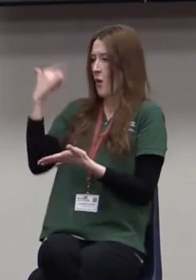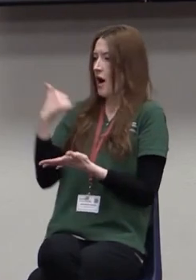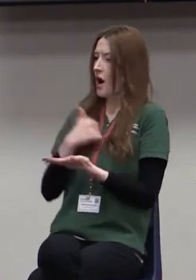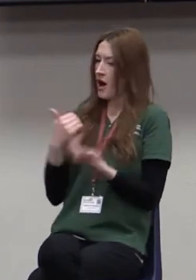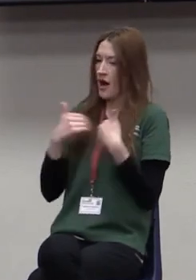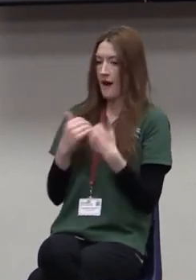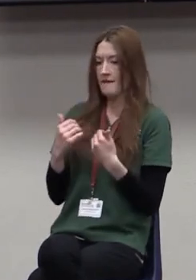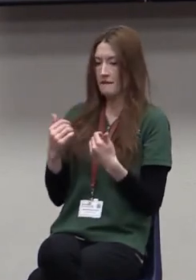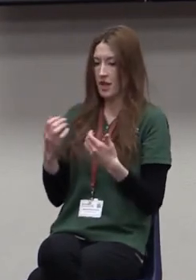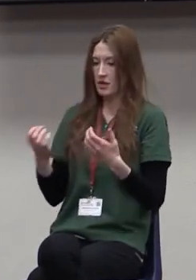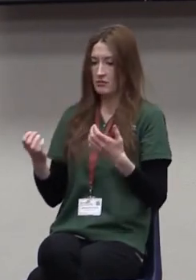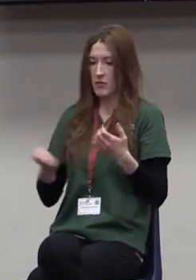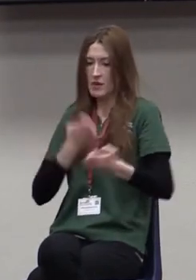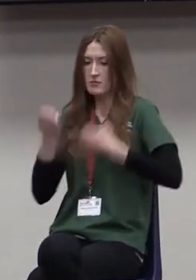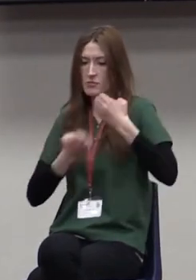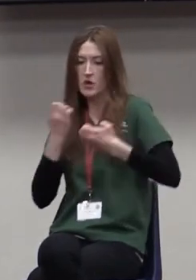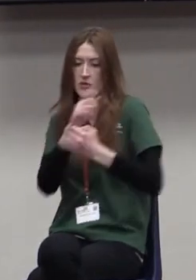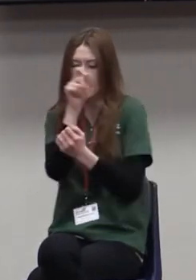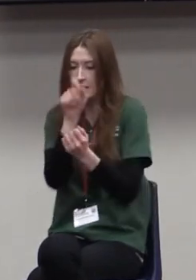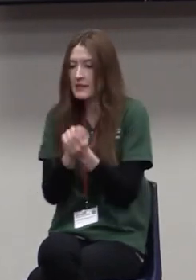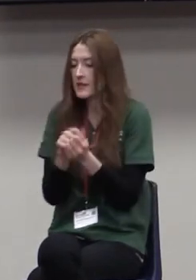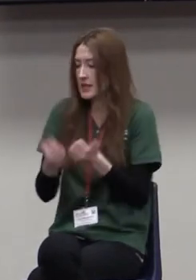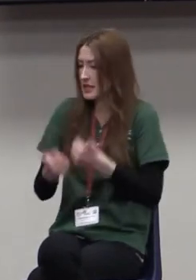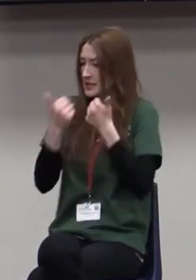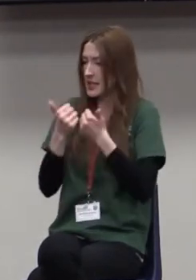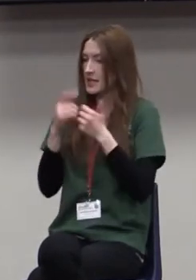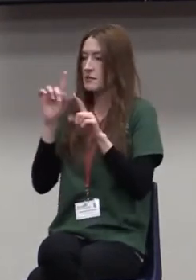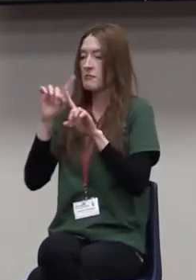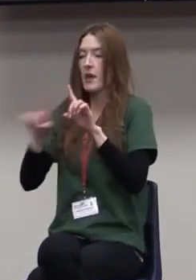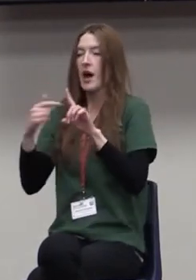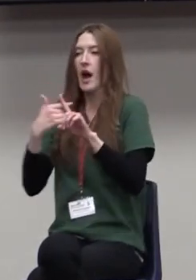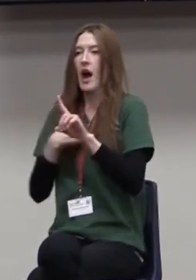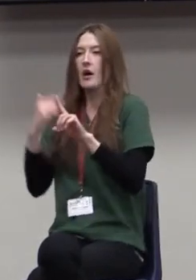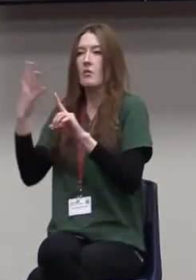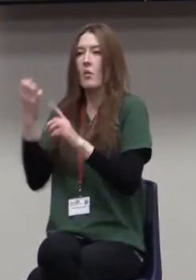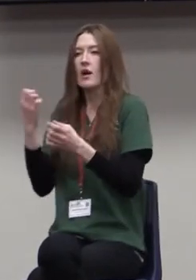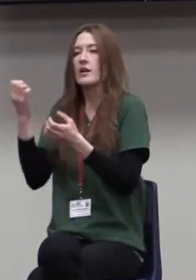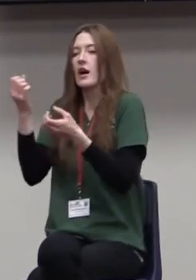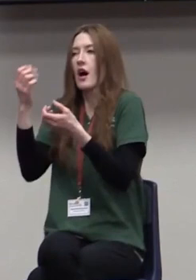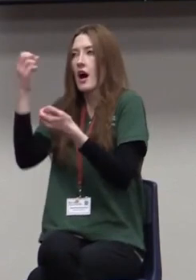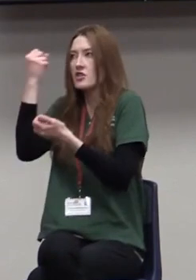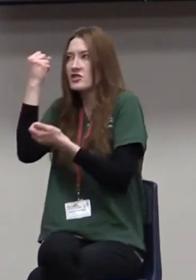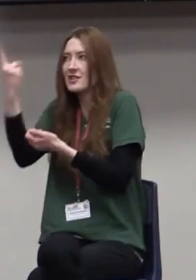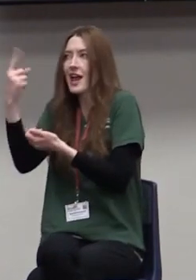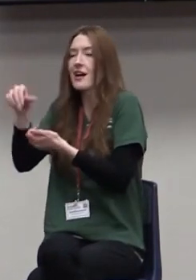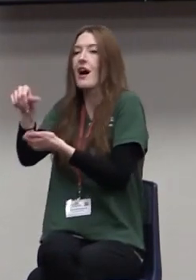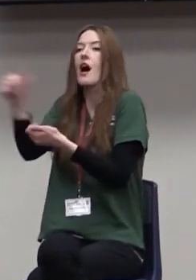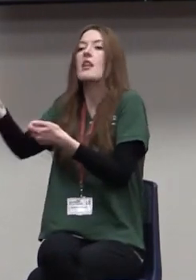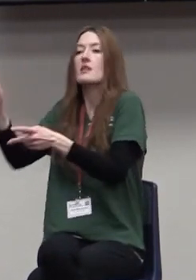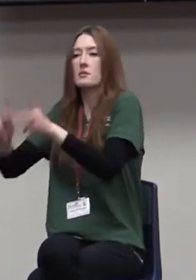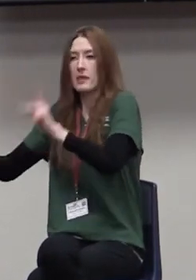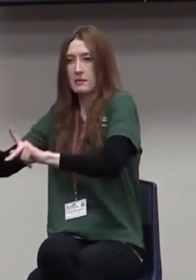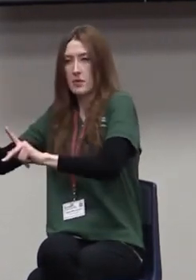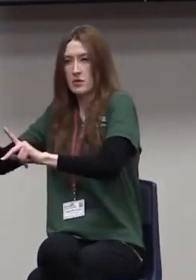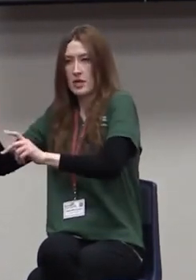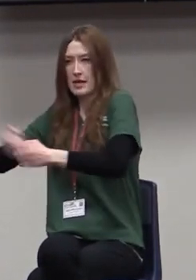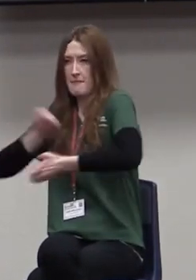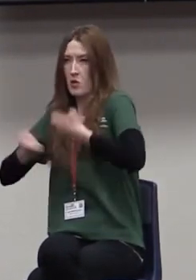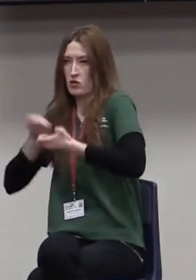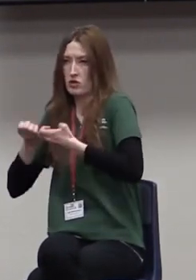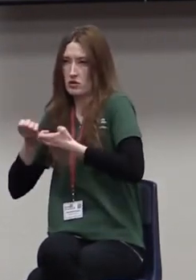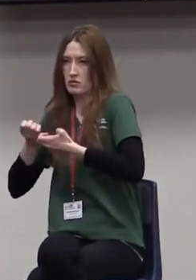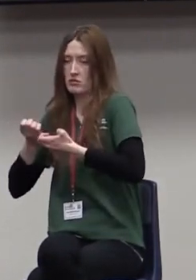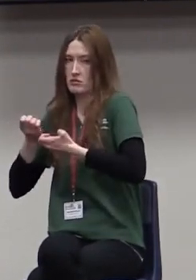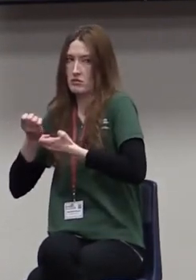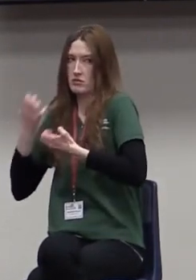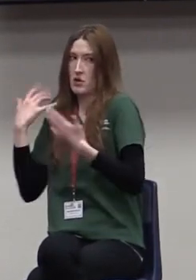that exist, but they need to be able to know the emotions that others exist and how to work with them in the midst of those emotions. Because